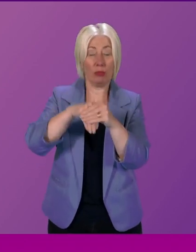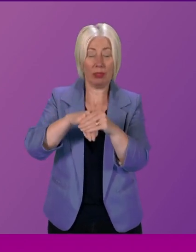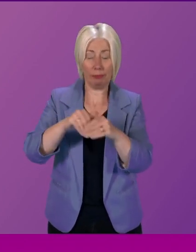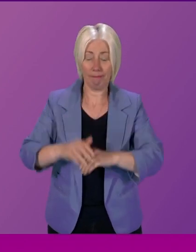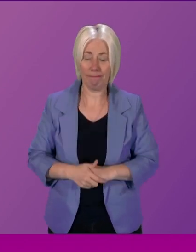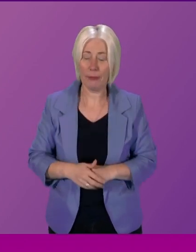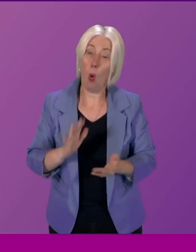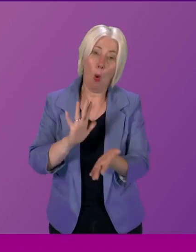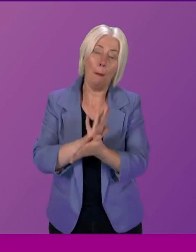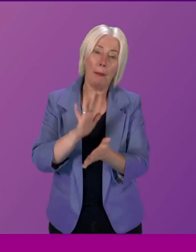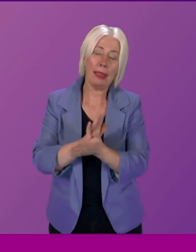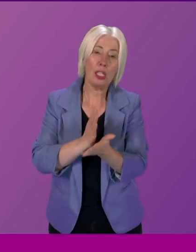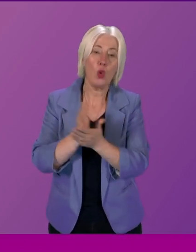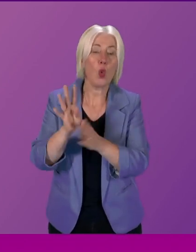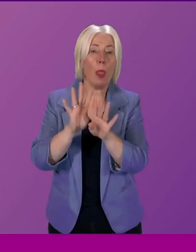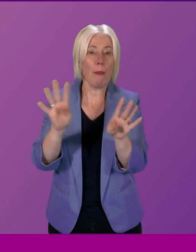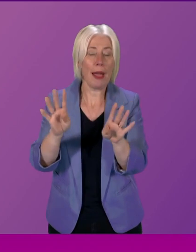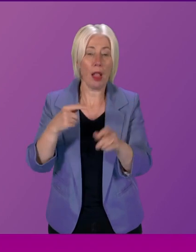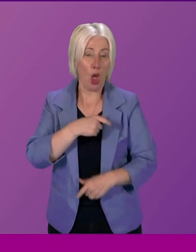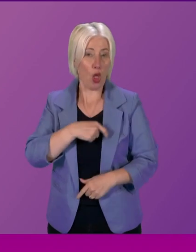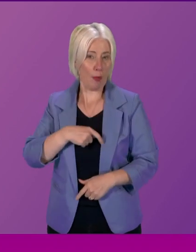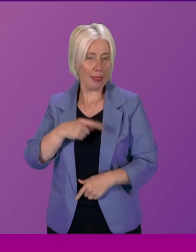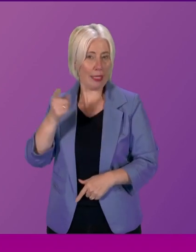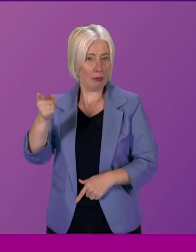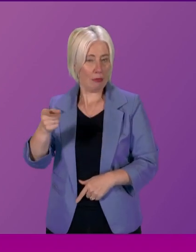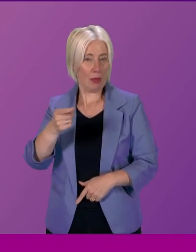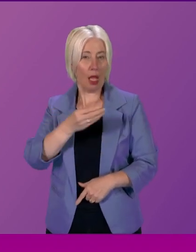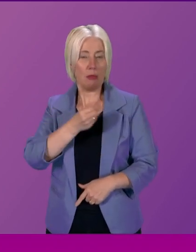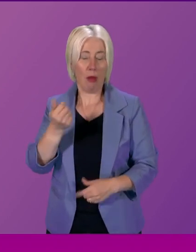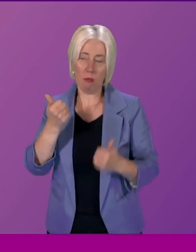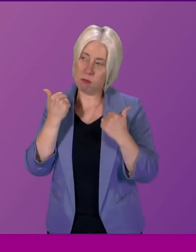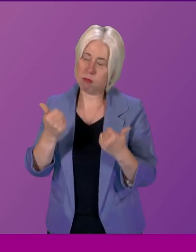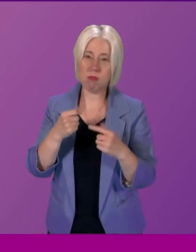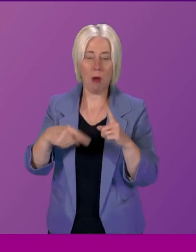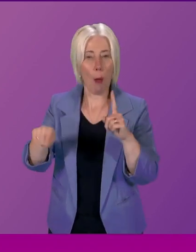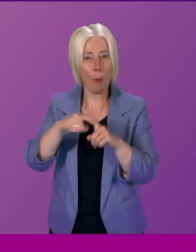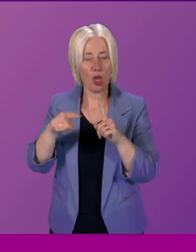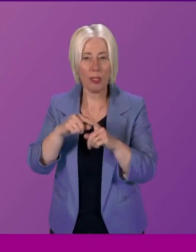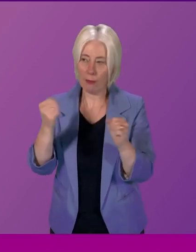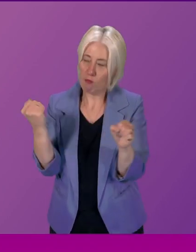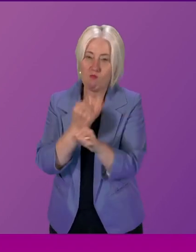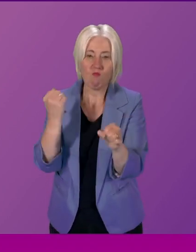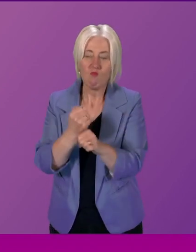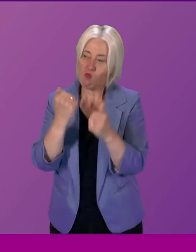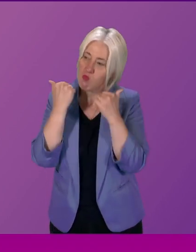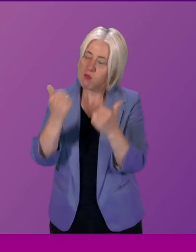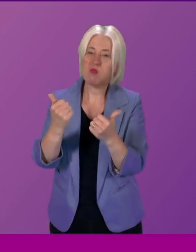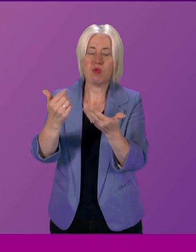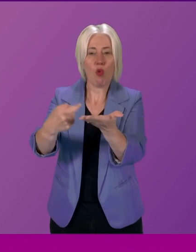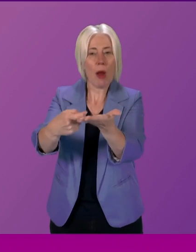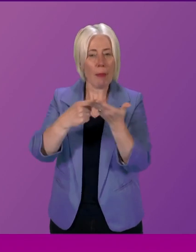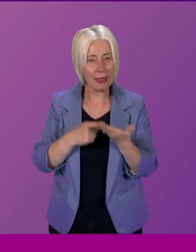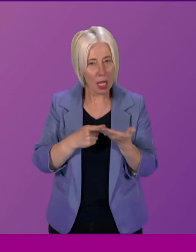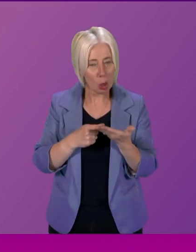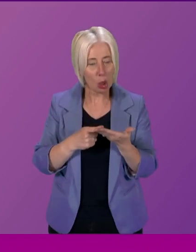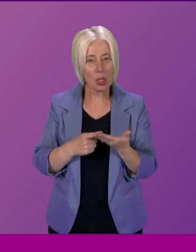that through the panel the committee was able to deliver not only some hugely positive and productive and helpful recommendation but